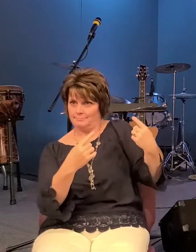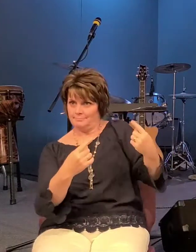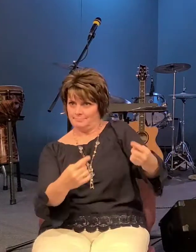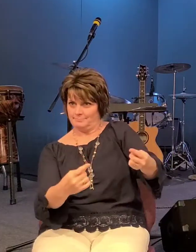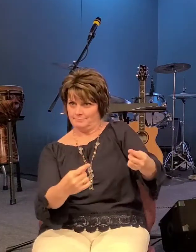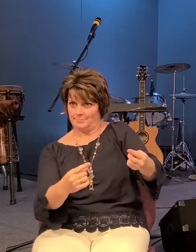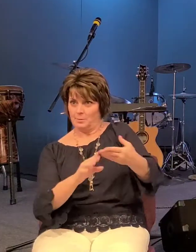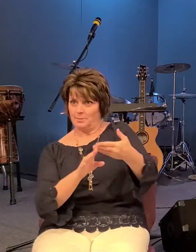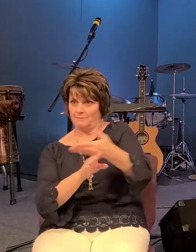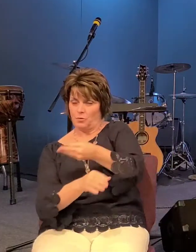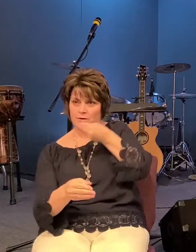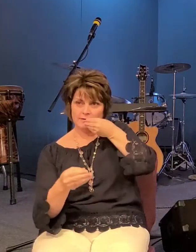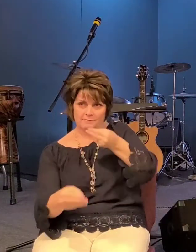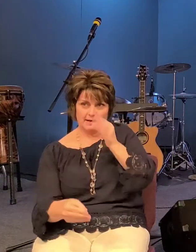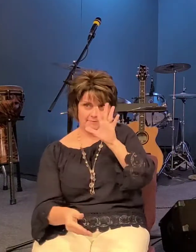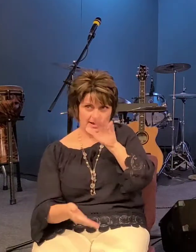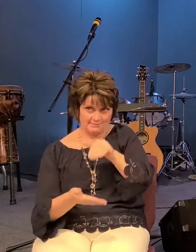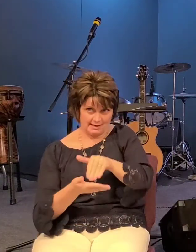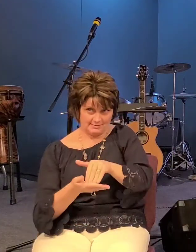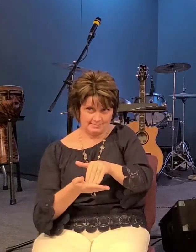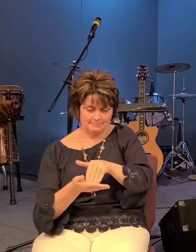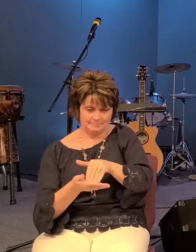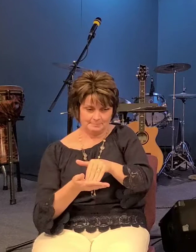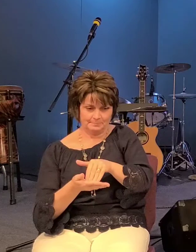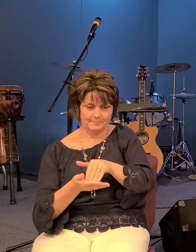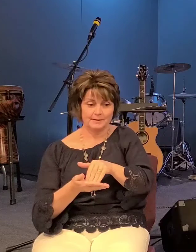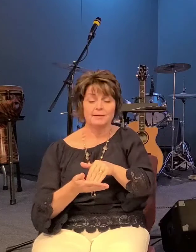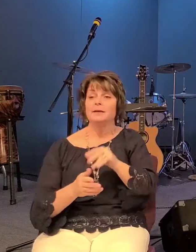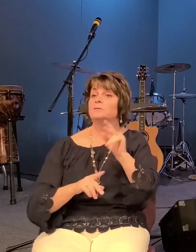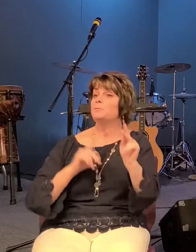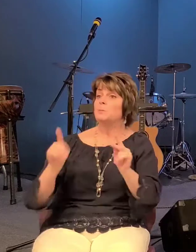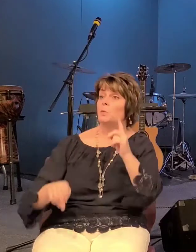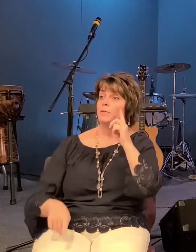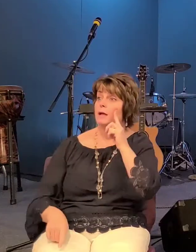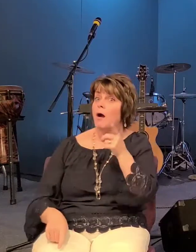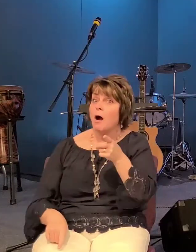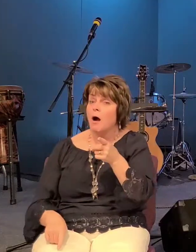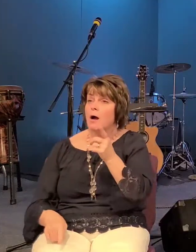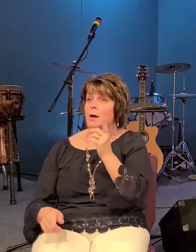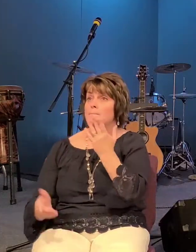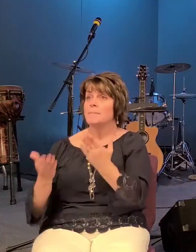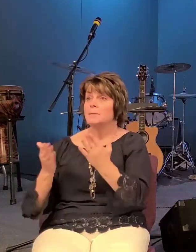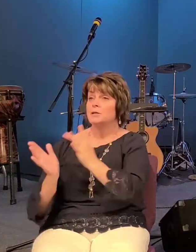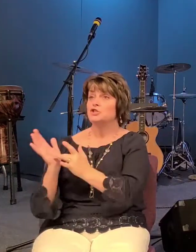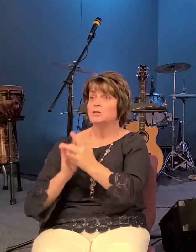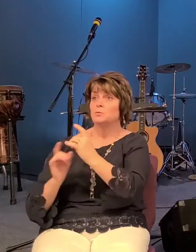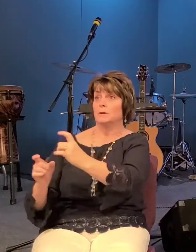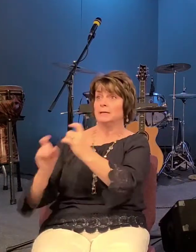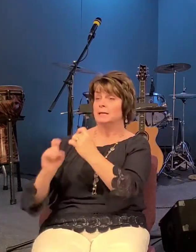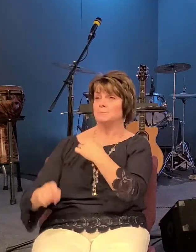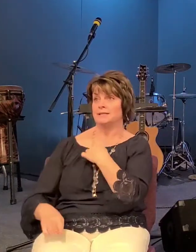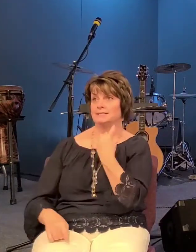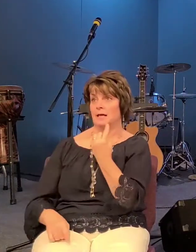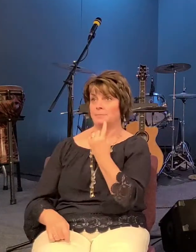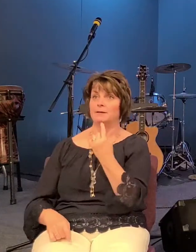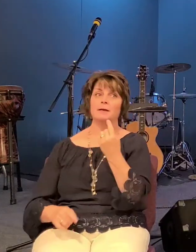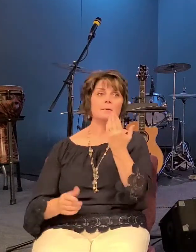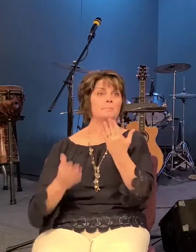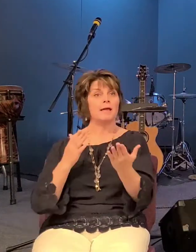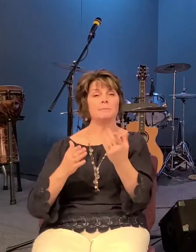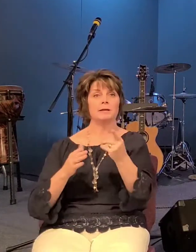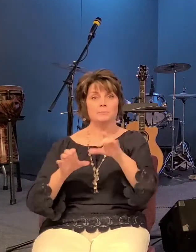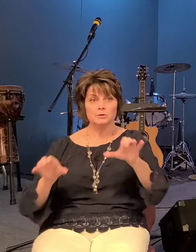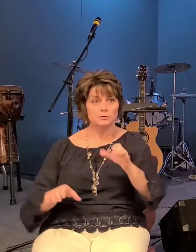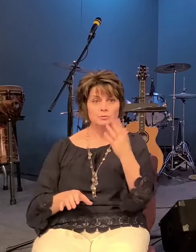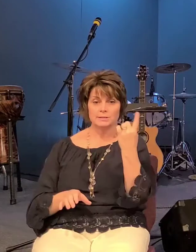maybe he'll give me something maybe he'll do something maybe jesus will just be